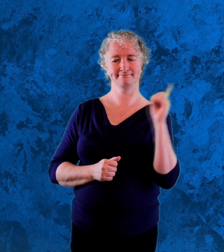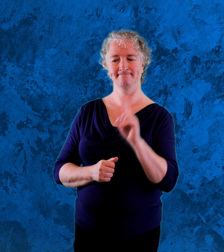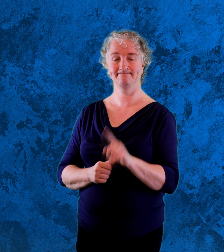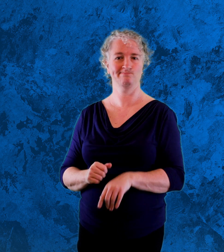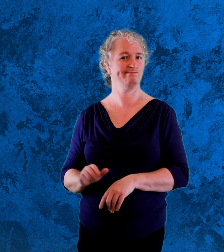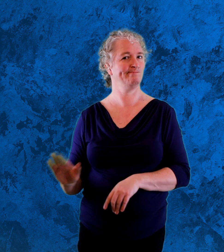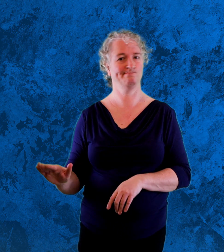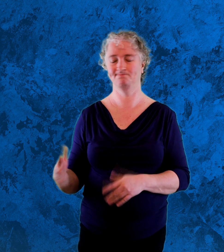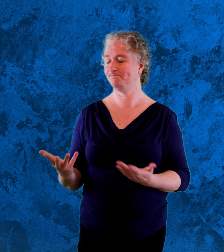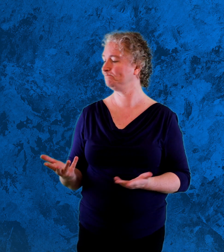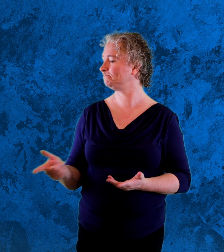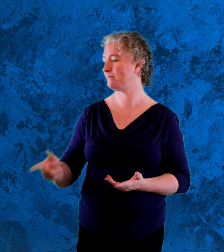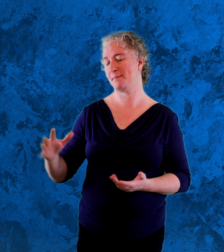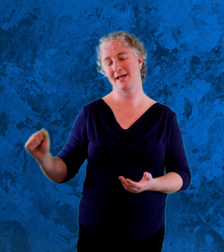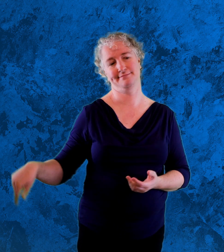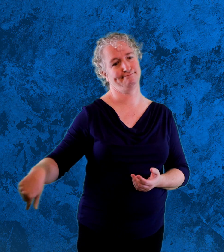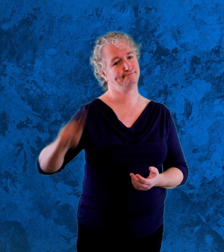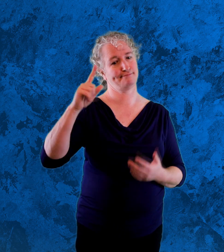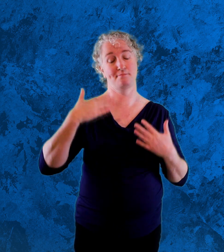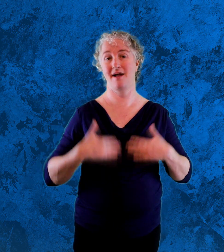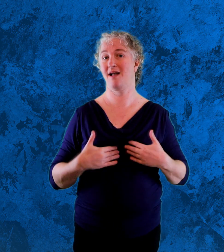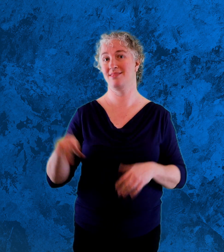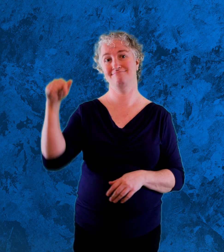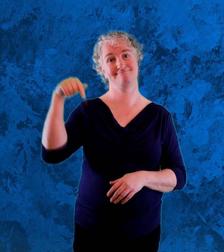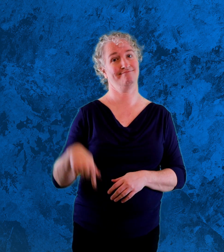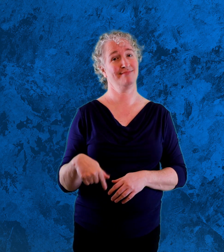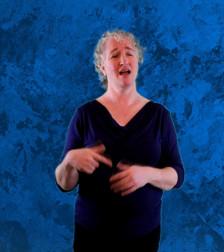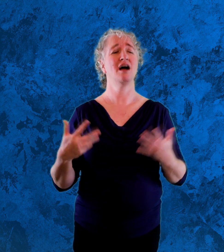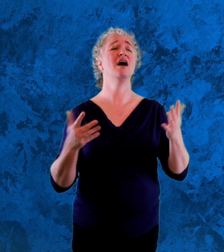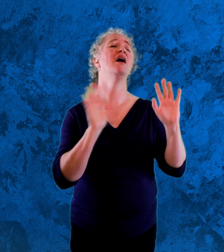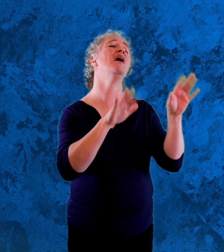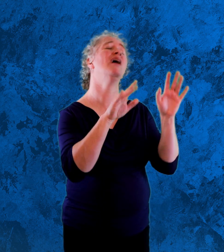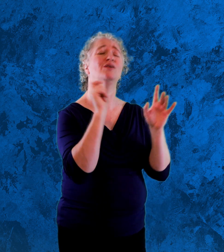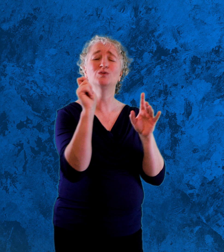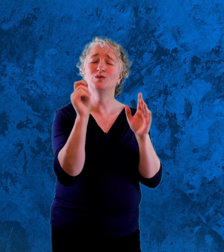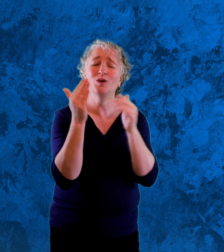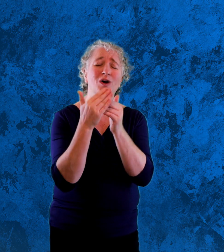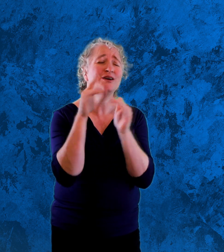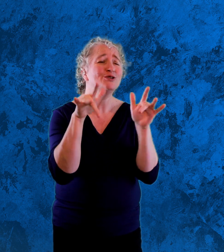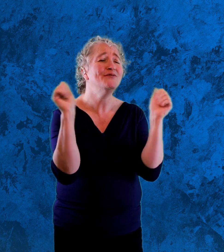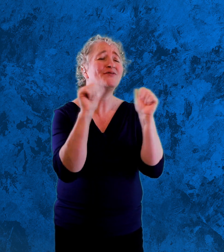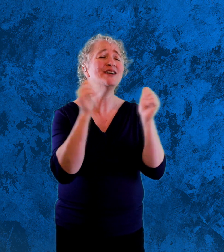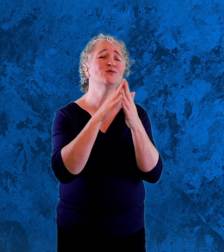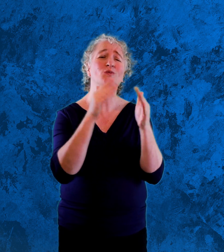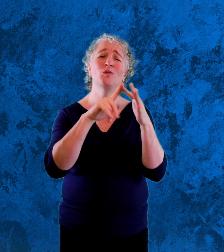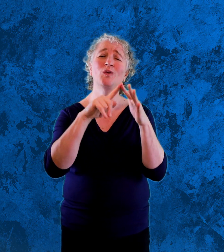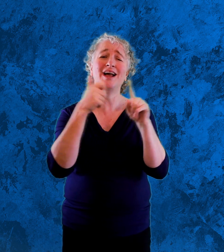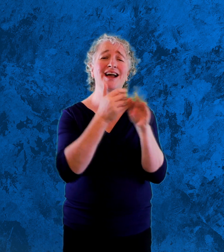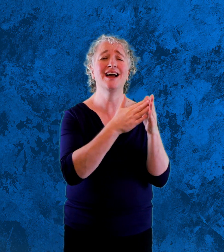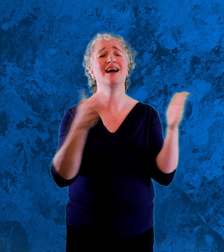You cannot escape the bath any longer, said Mum. But we're nearly at the end of No